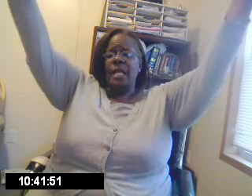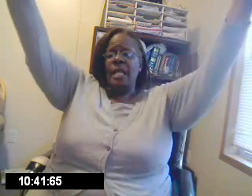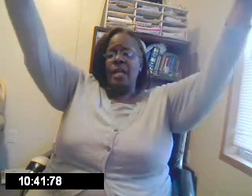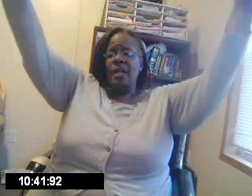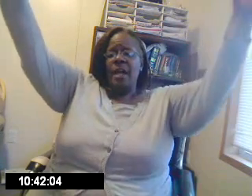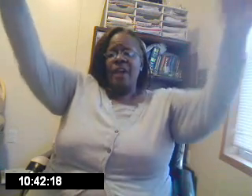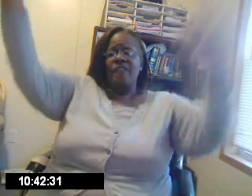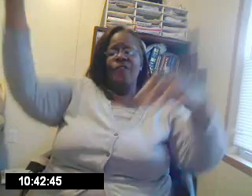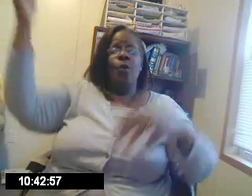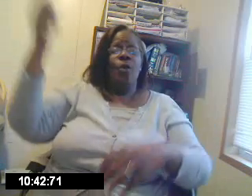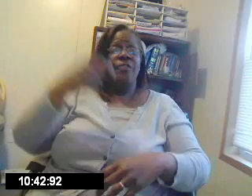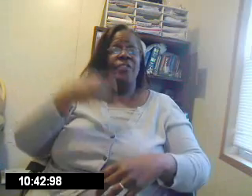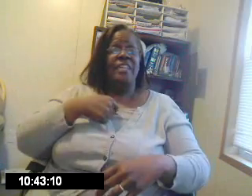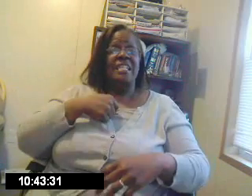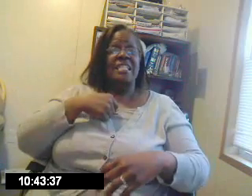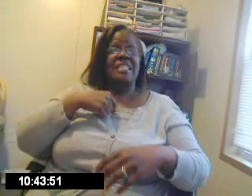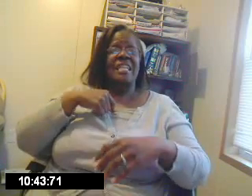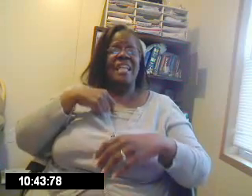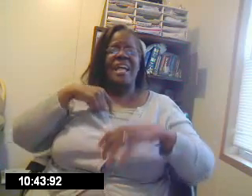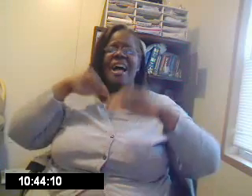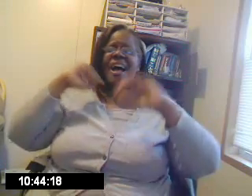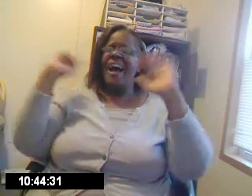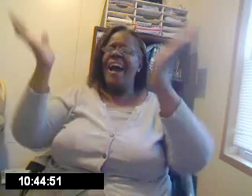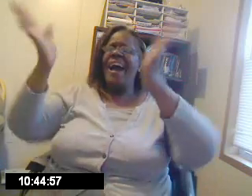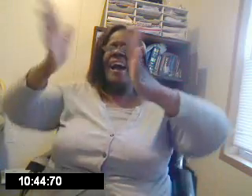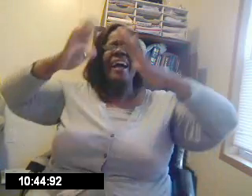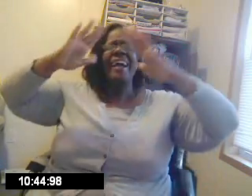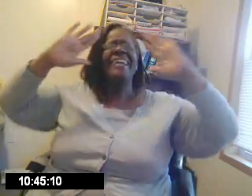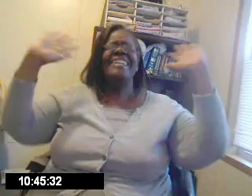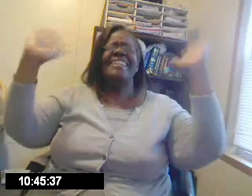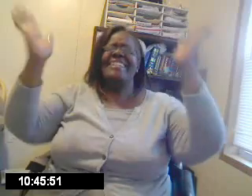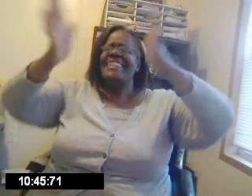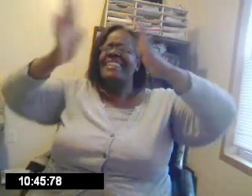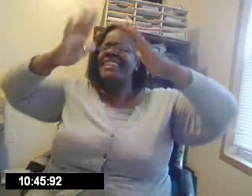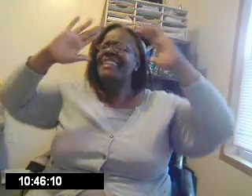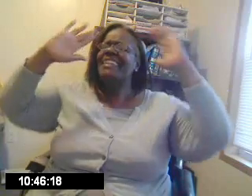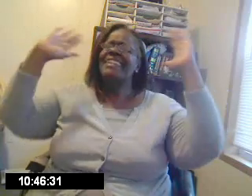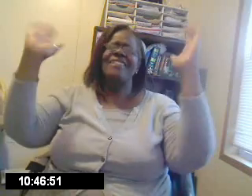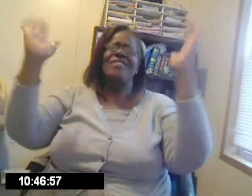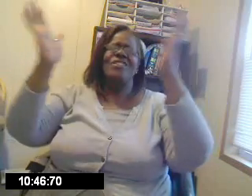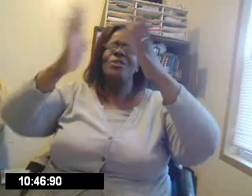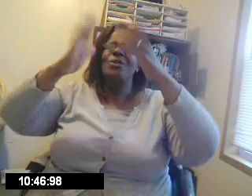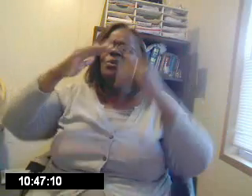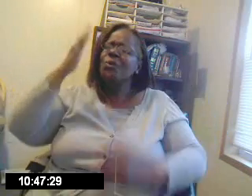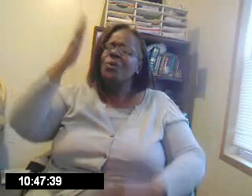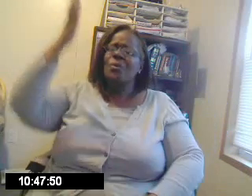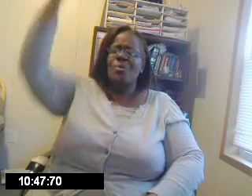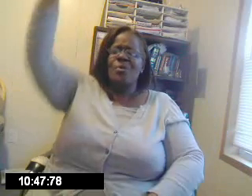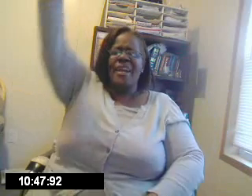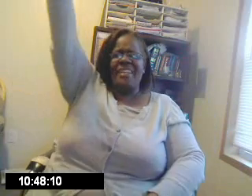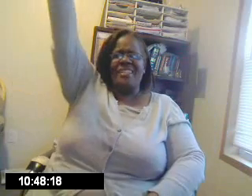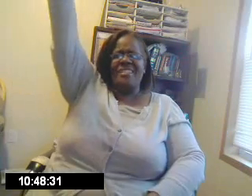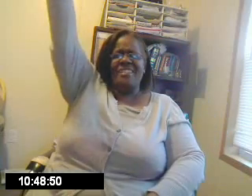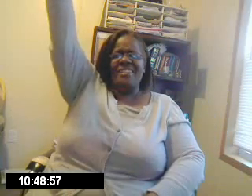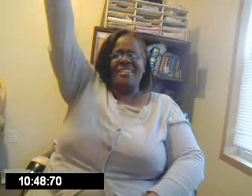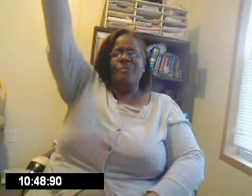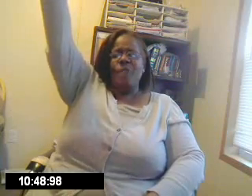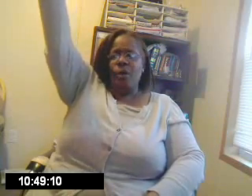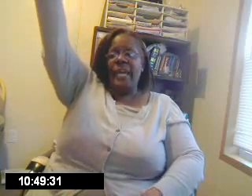For this. I give you praise. Okay.